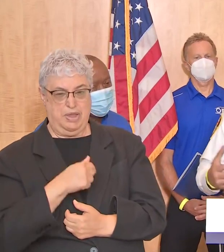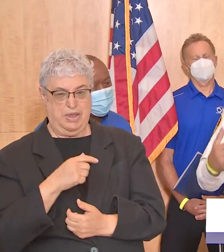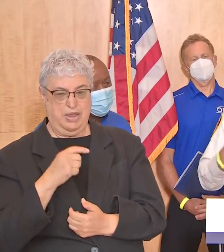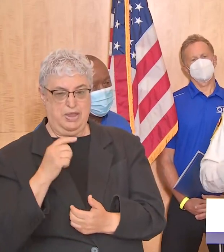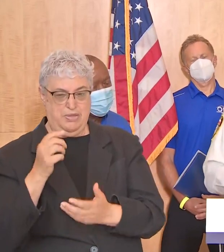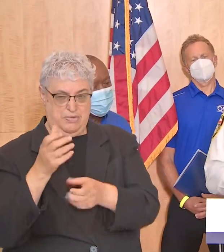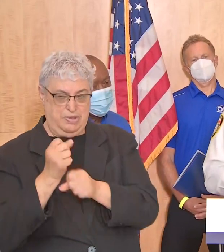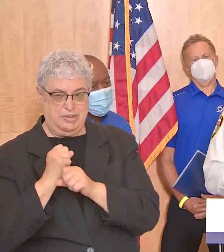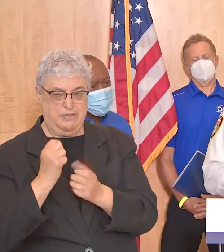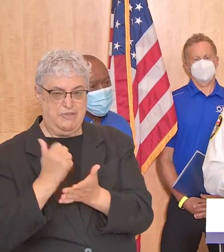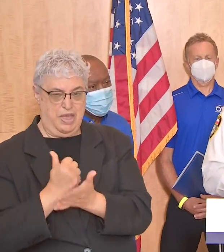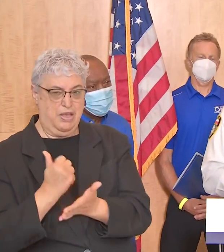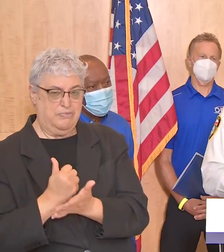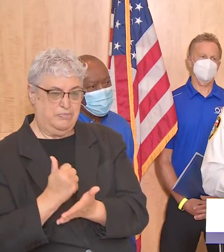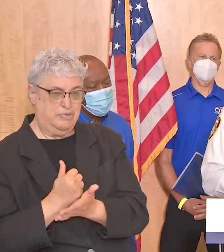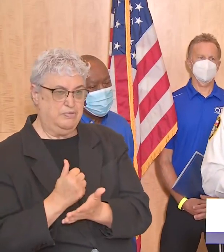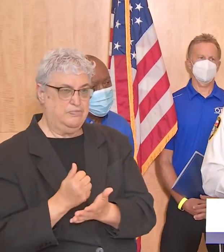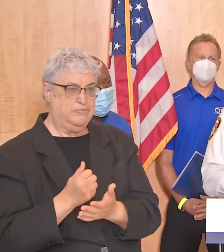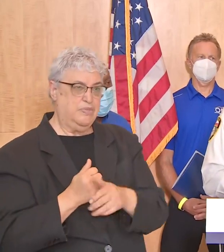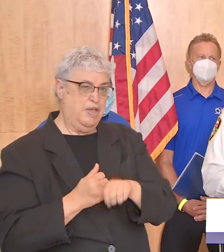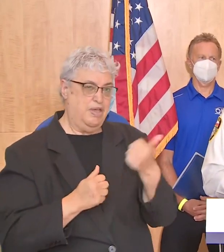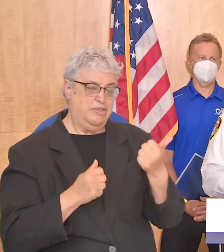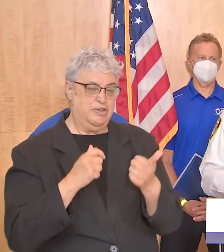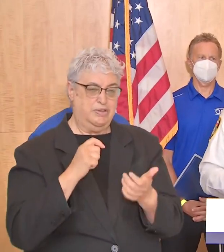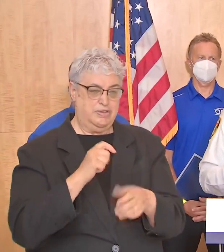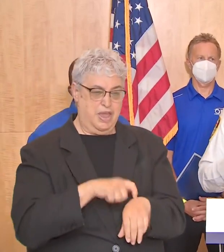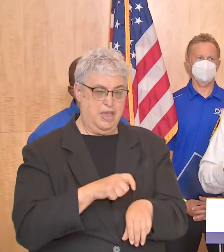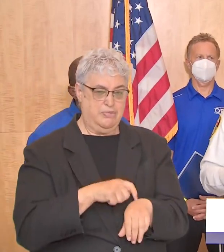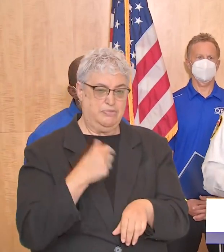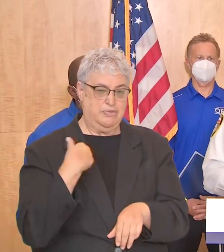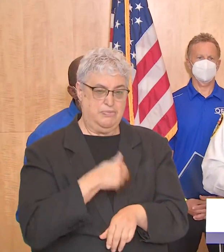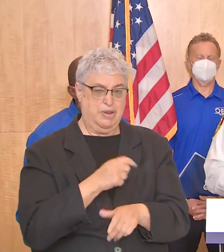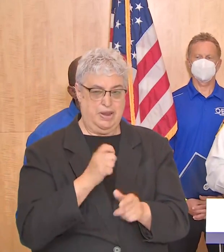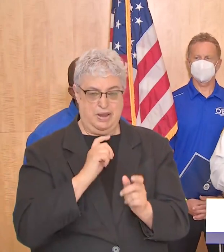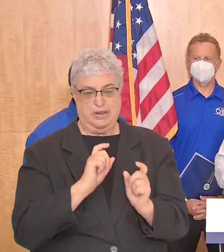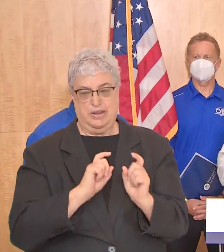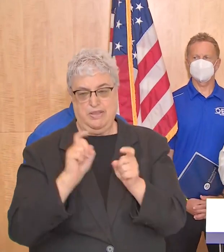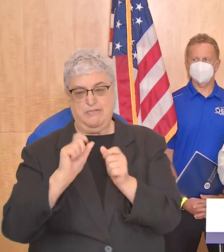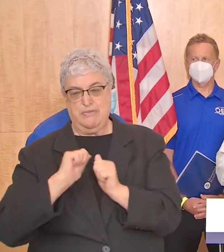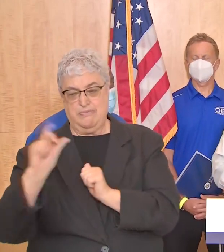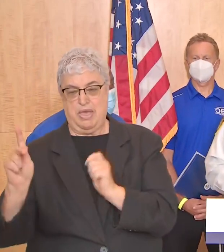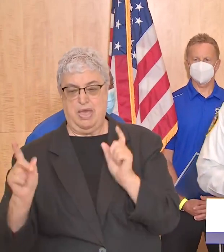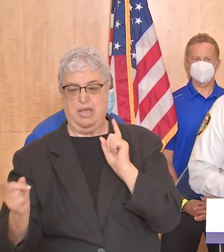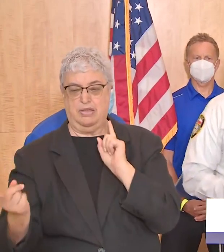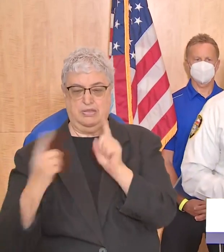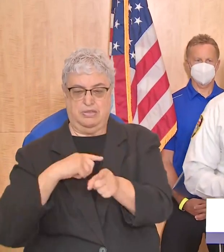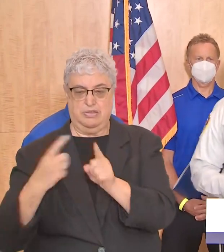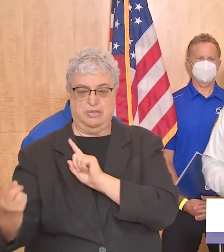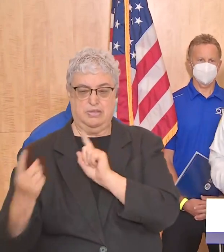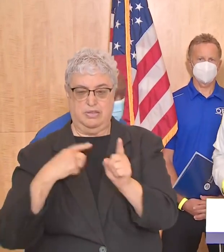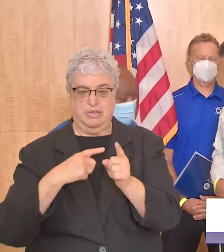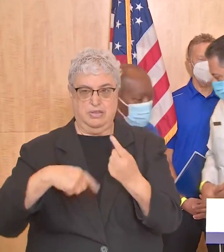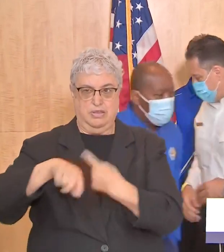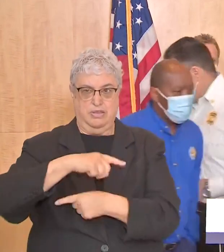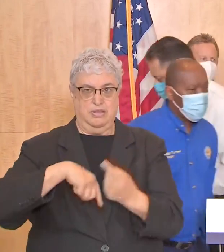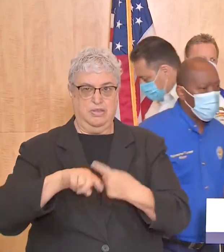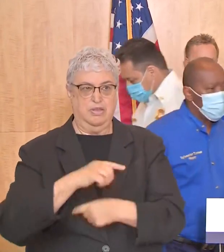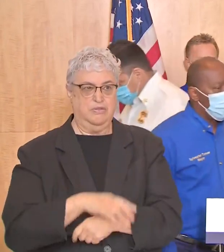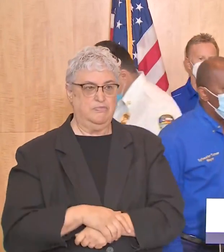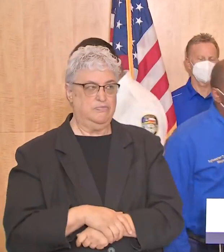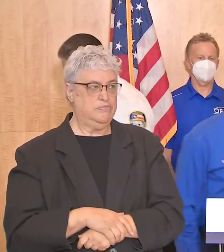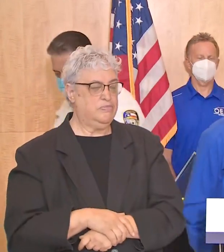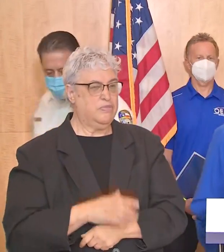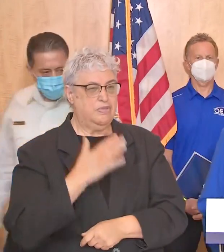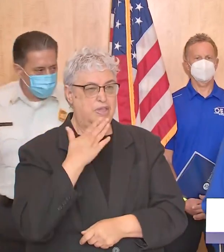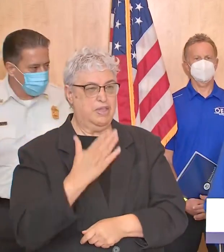we have received assistance in other times ourselves and uh we want to reciprocate and be able to assist others thank you thanks